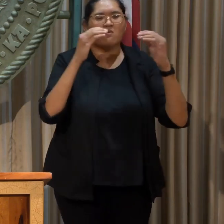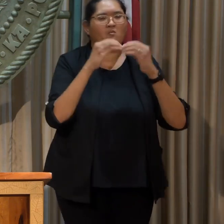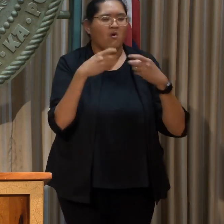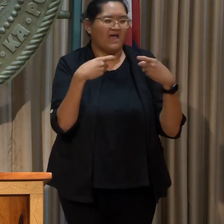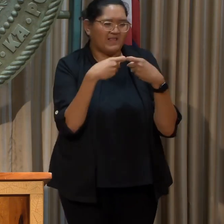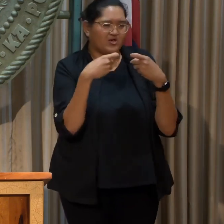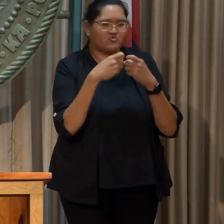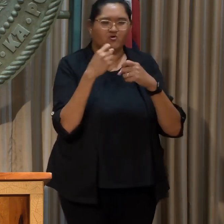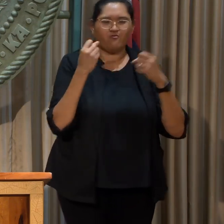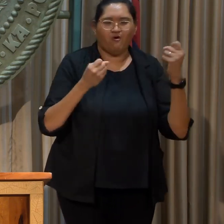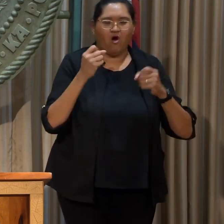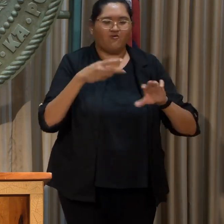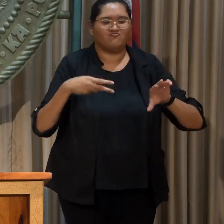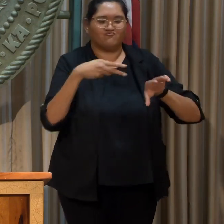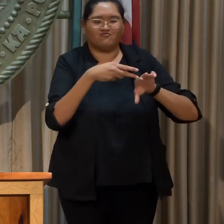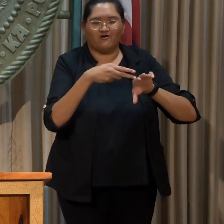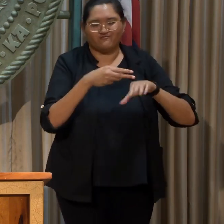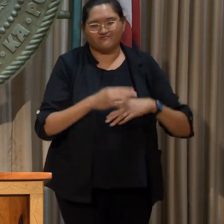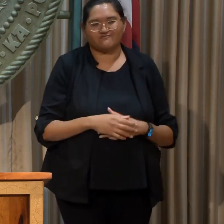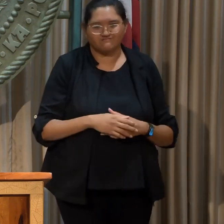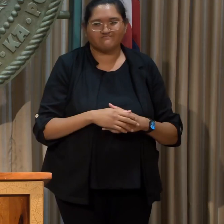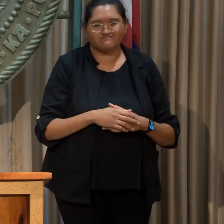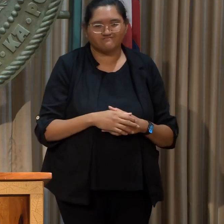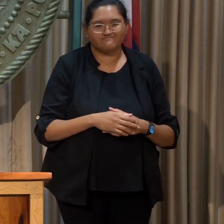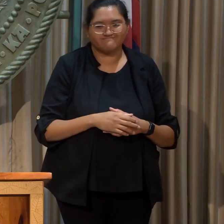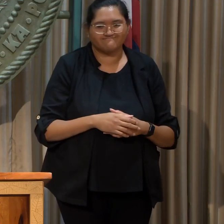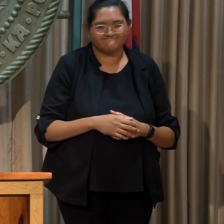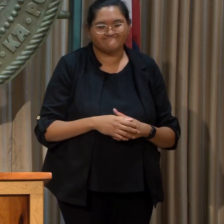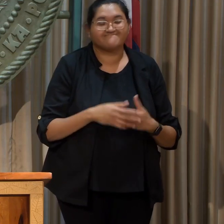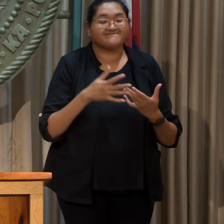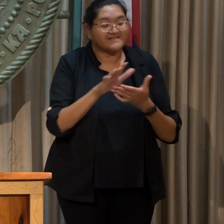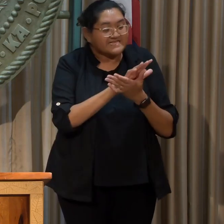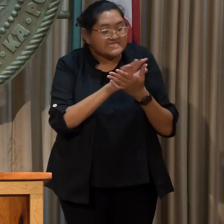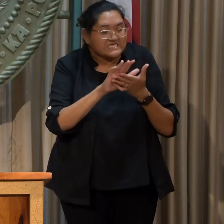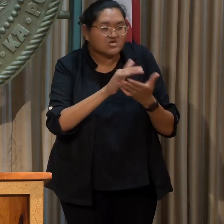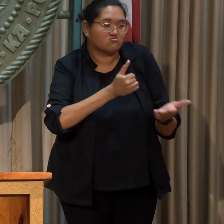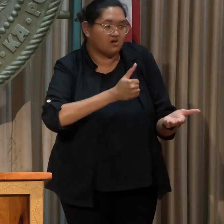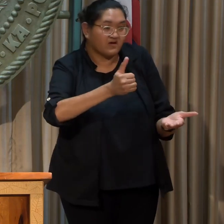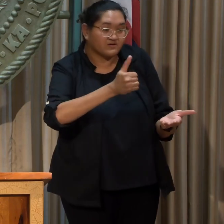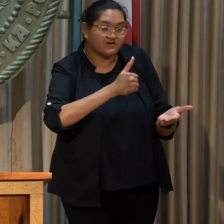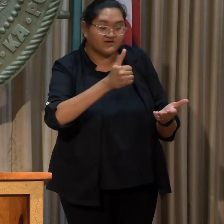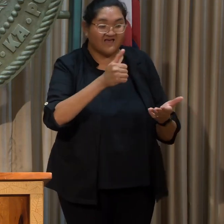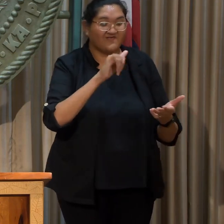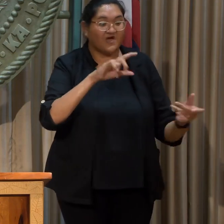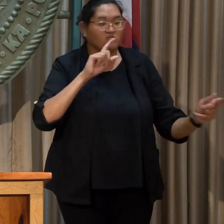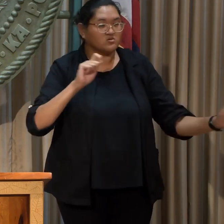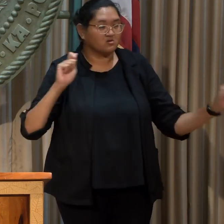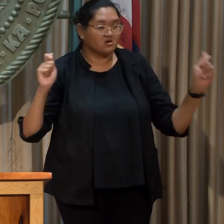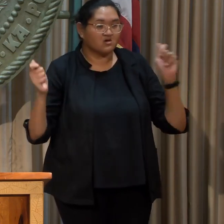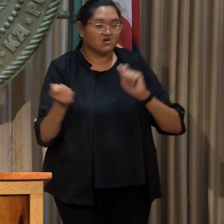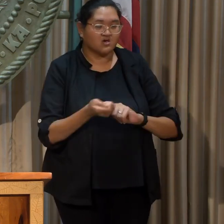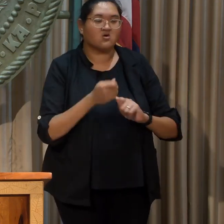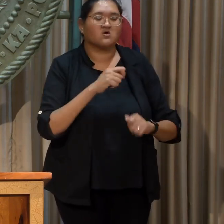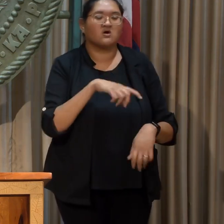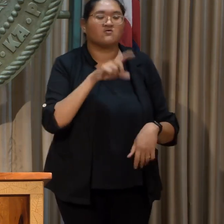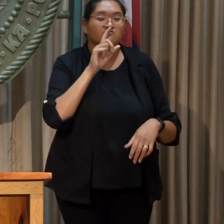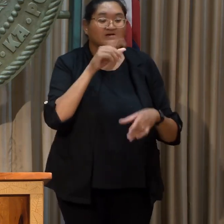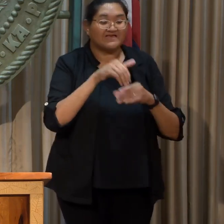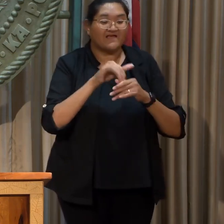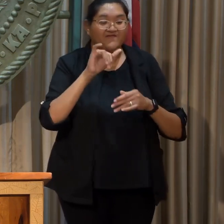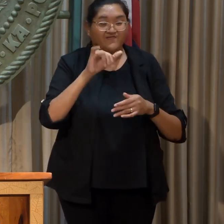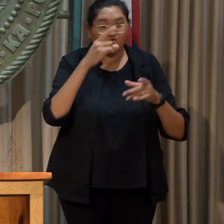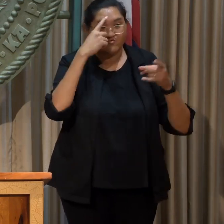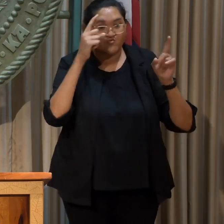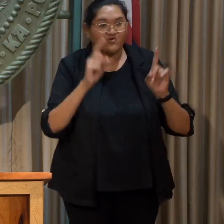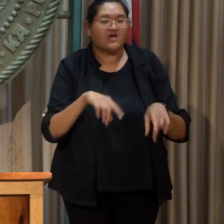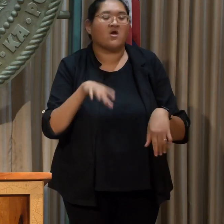vehicle charging infrastructure. The clean transportation transformation outlined in this agreement will be